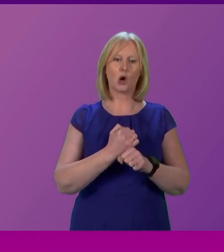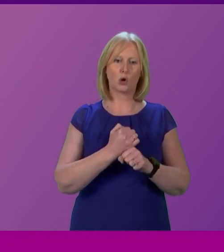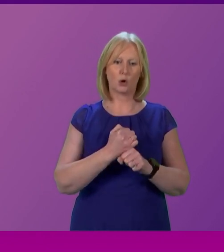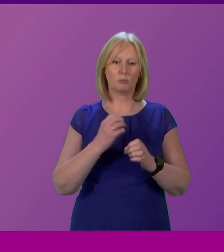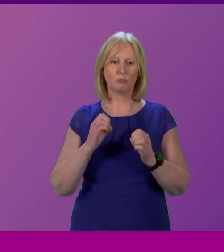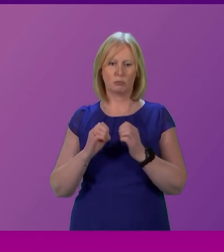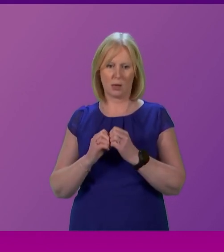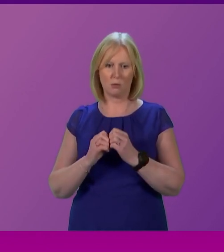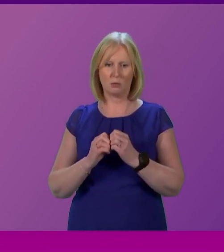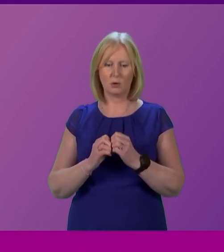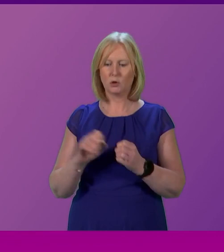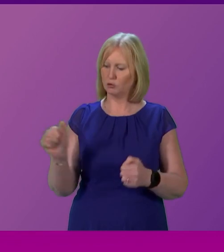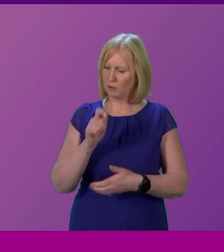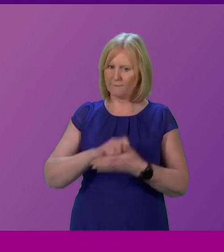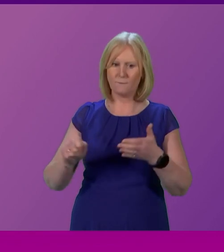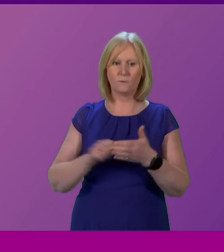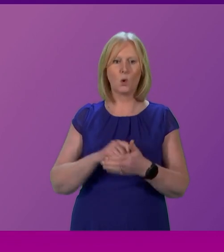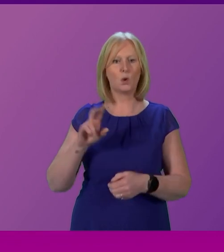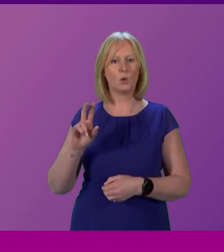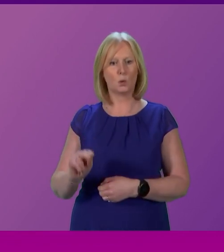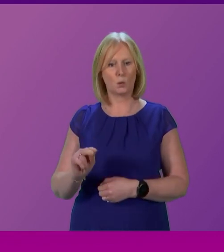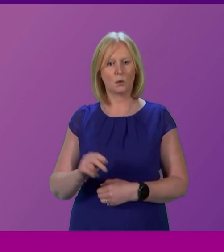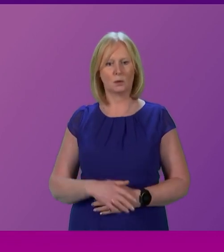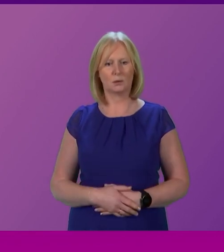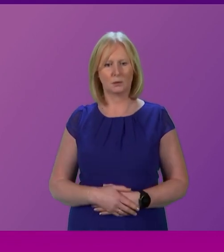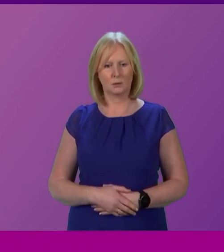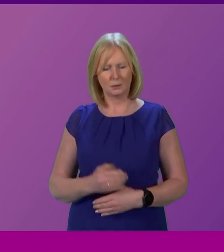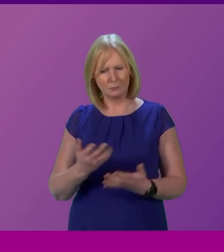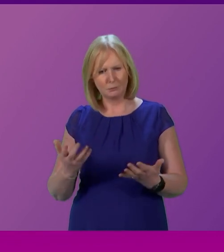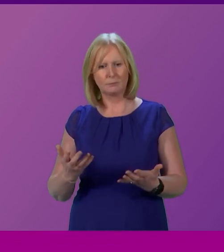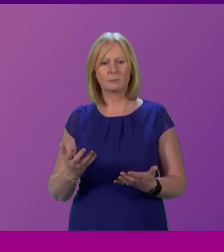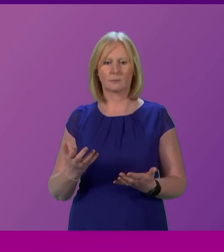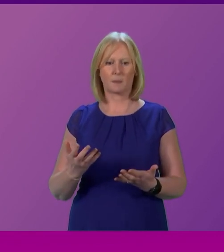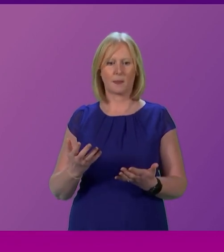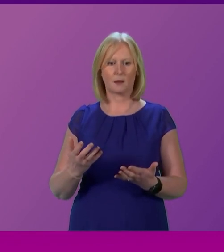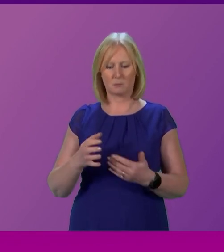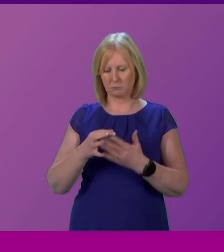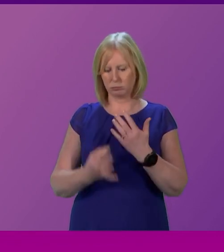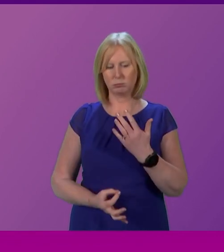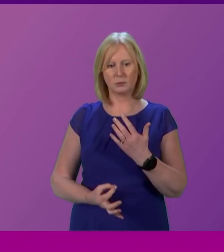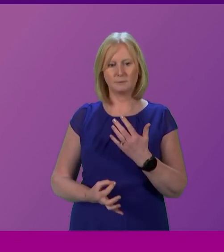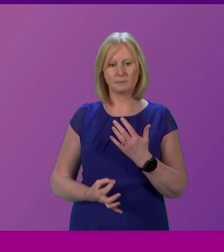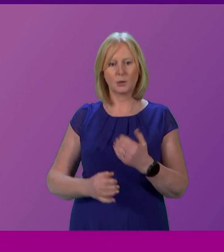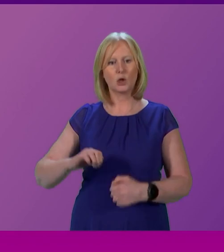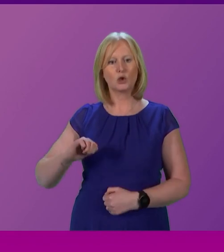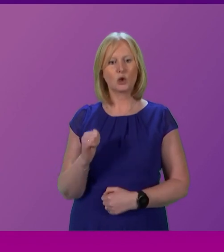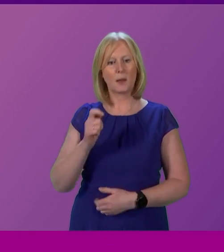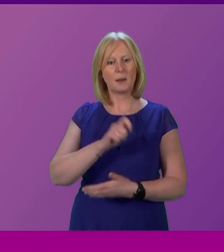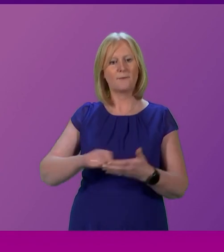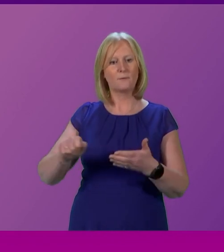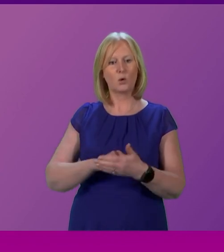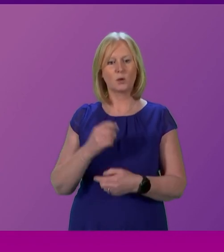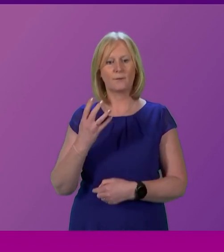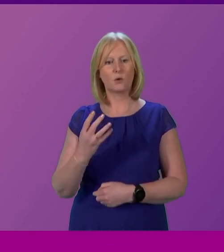and Labour would enhance devolution. Ring any bells? Despite all of that, Scotland voted 45